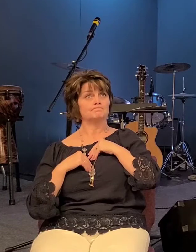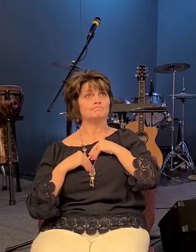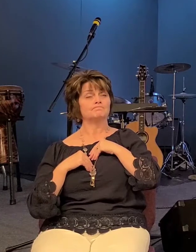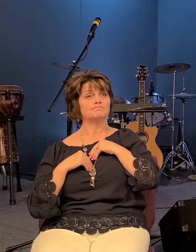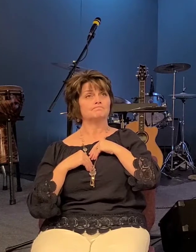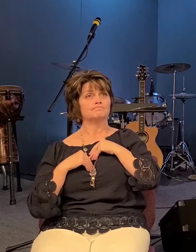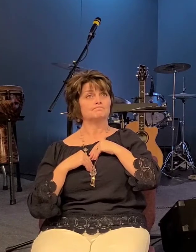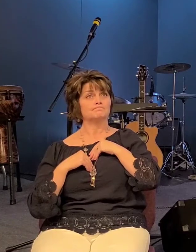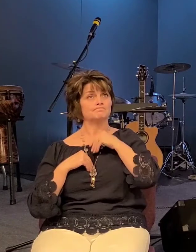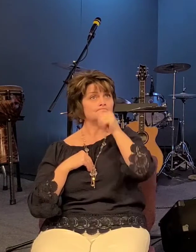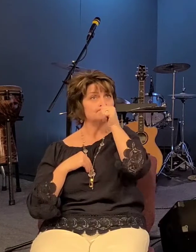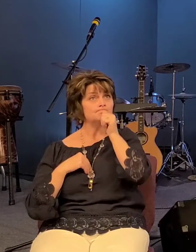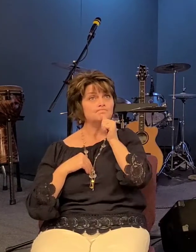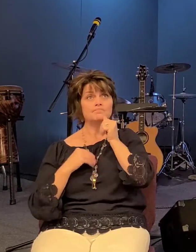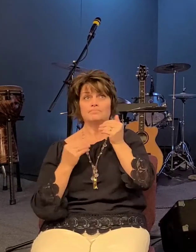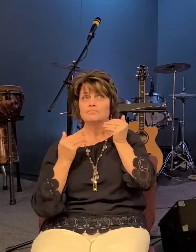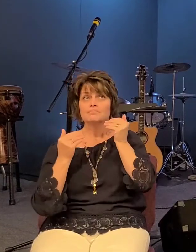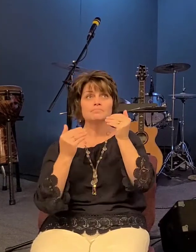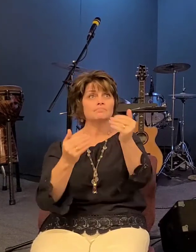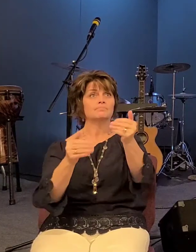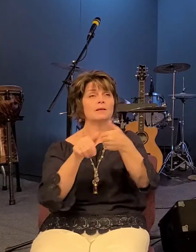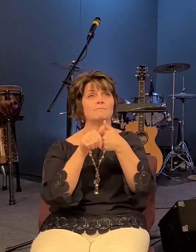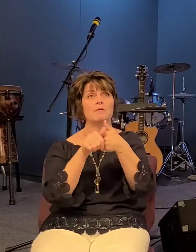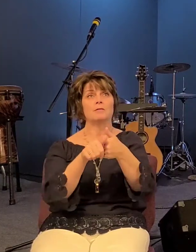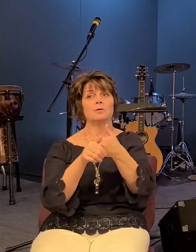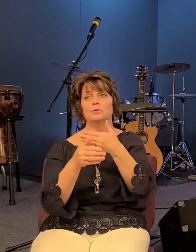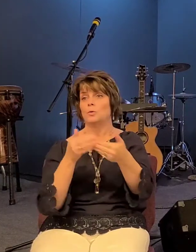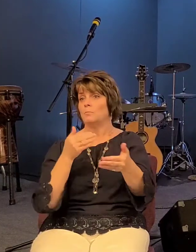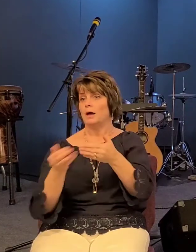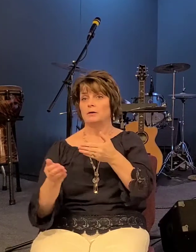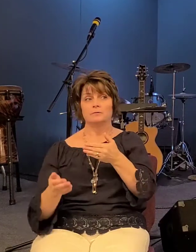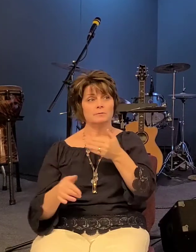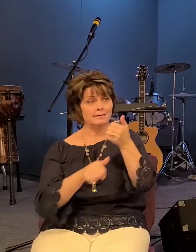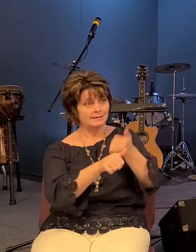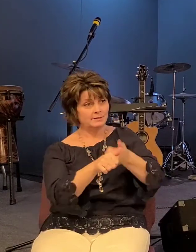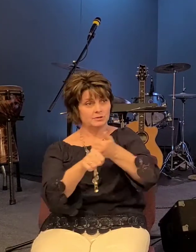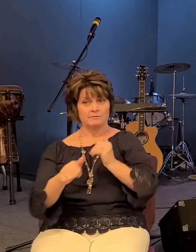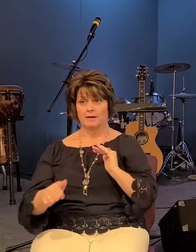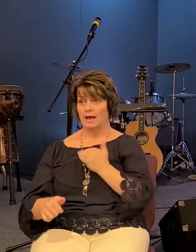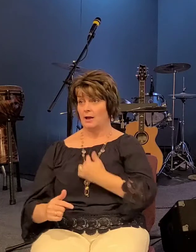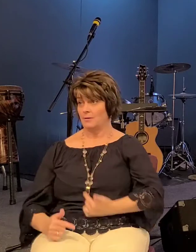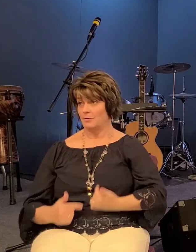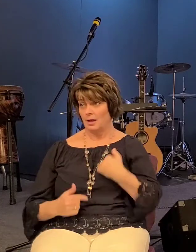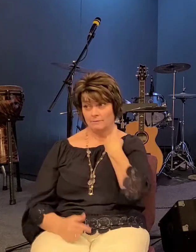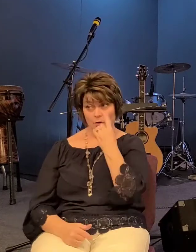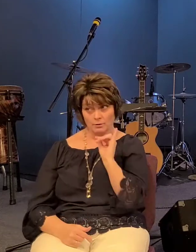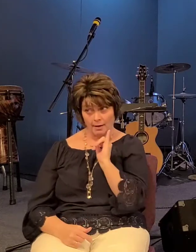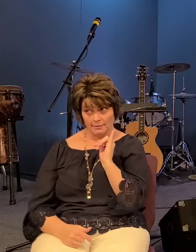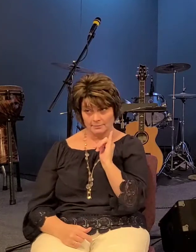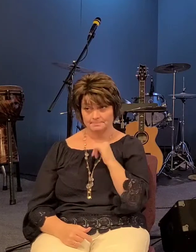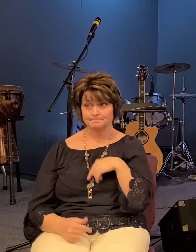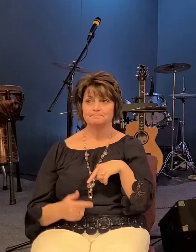life might look like i want to ask you another question